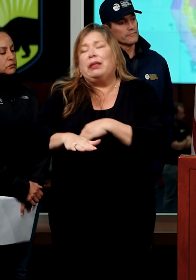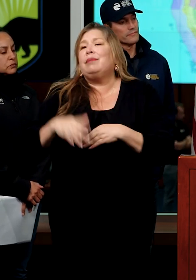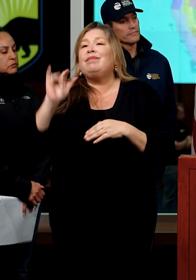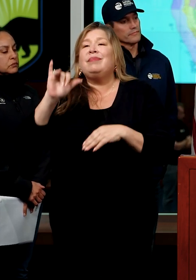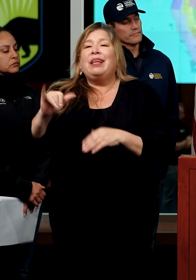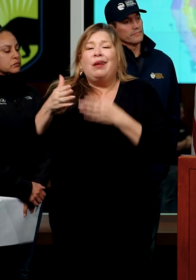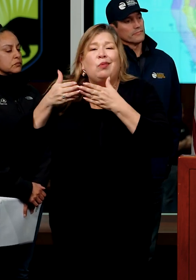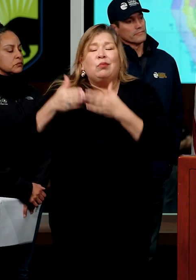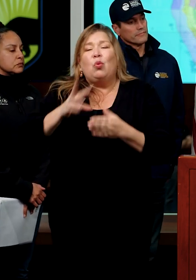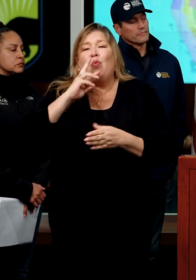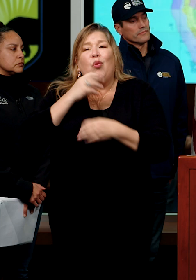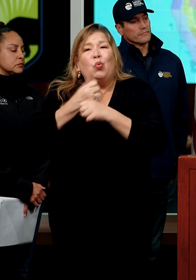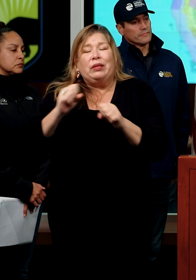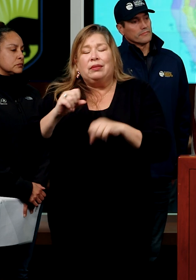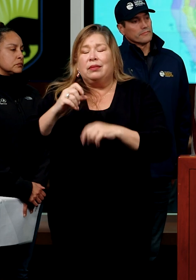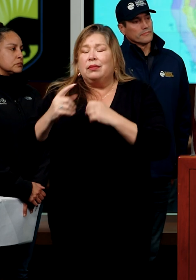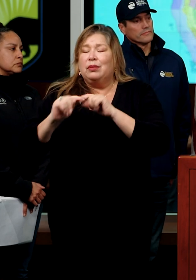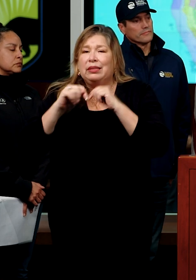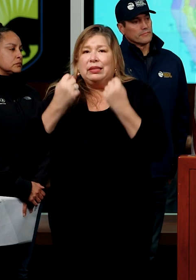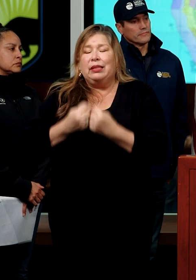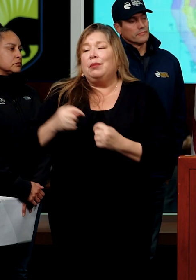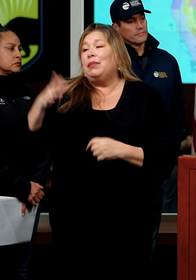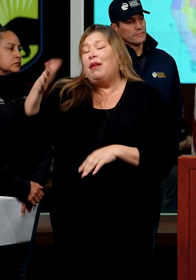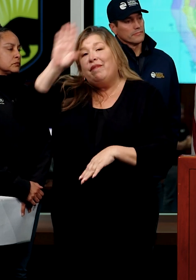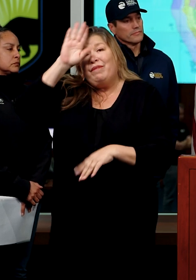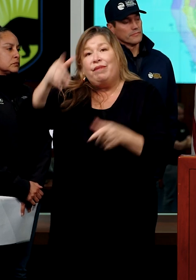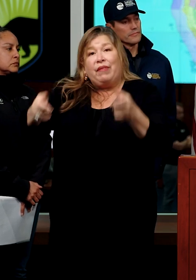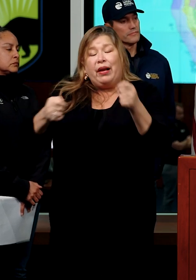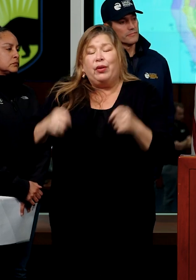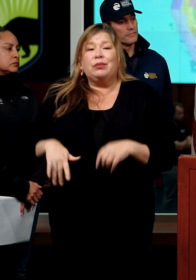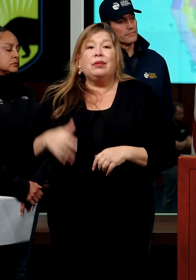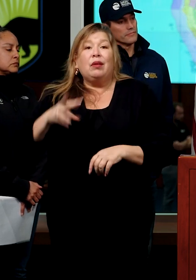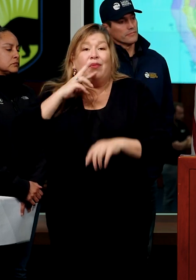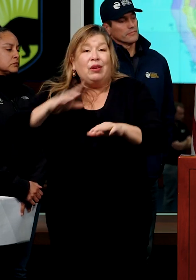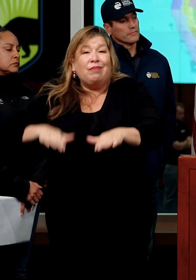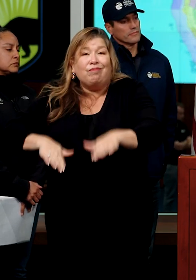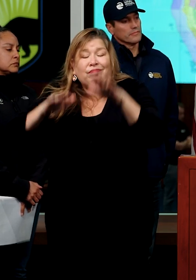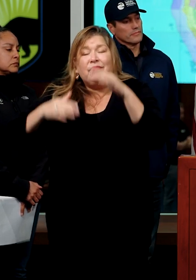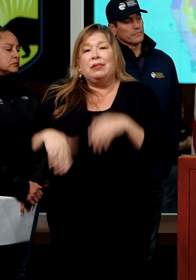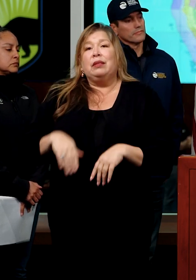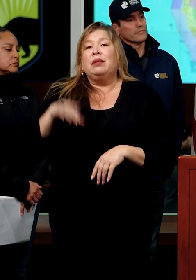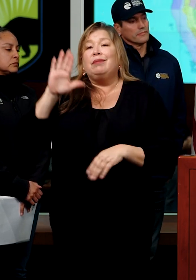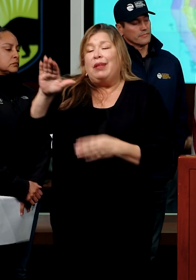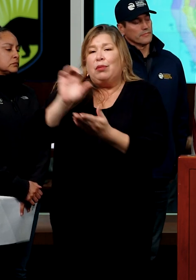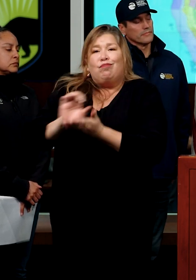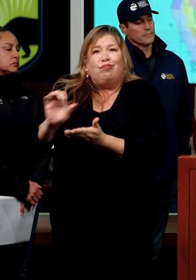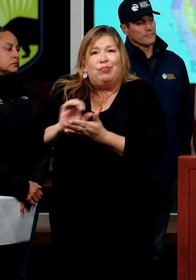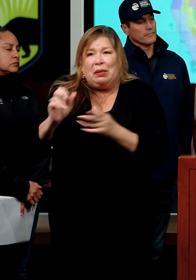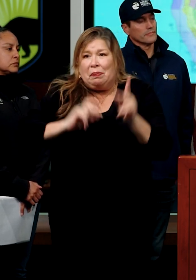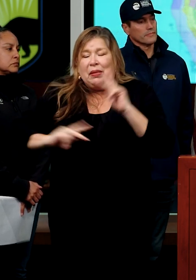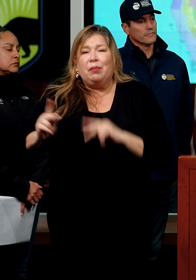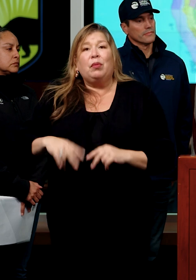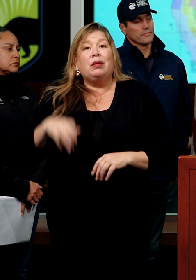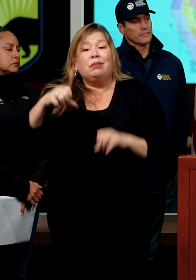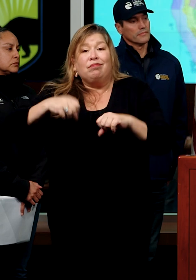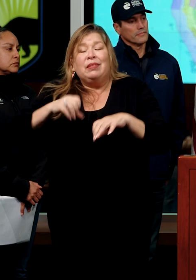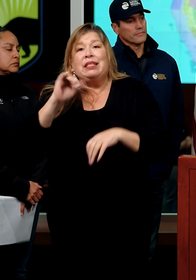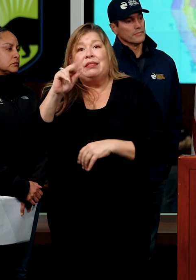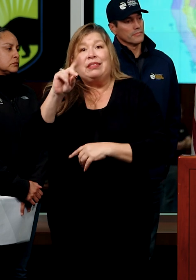And OES fire engines, high water vehicles, CCC crews, sandbags, sand,